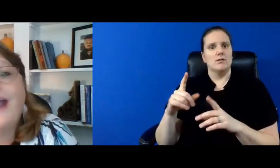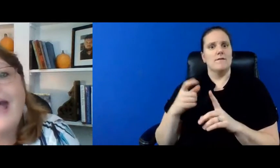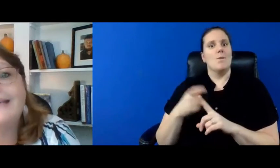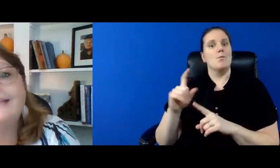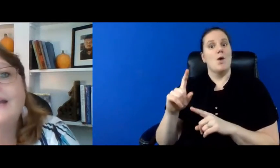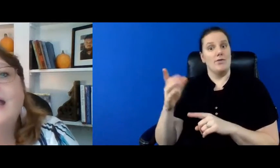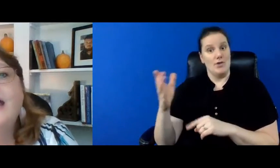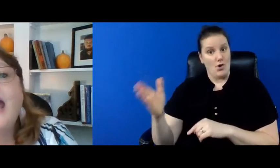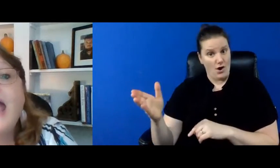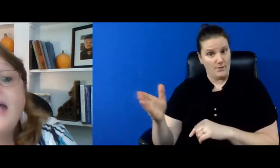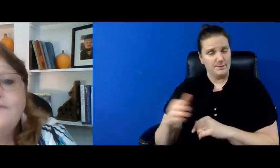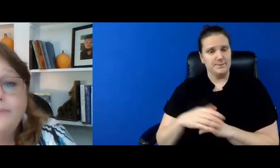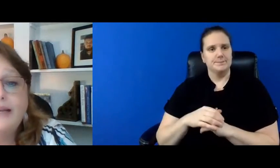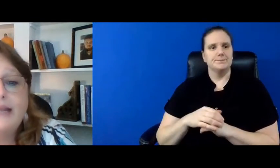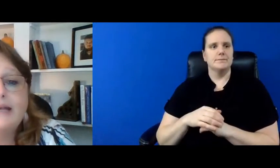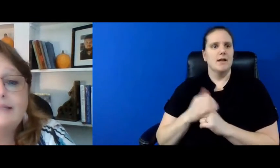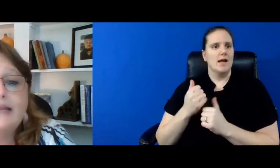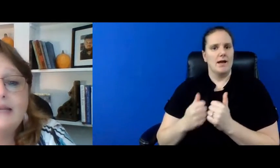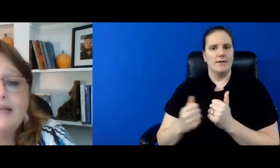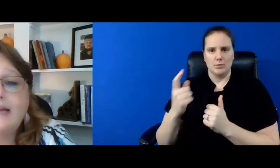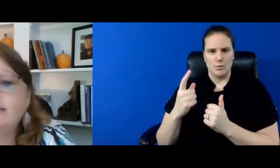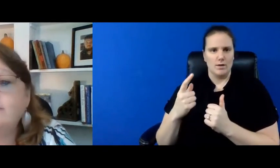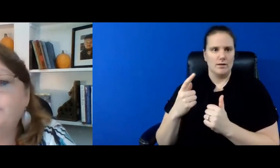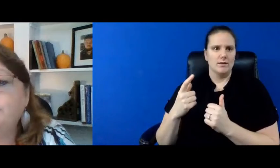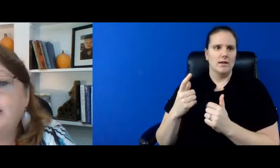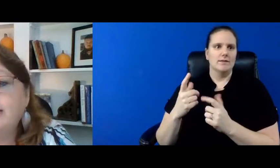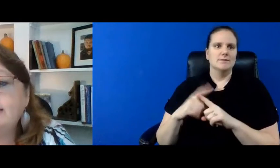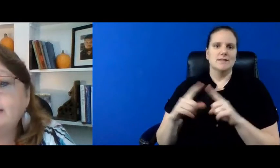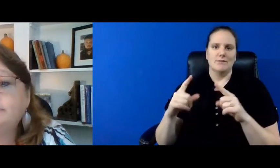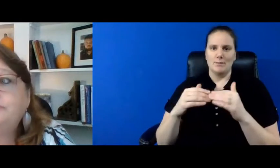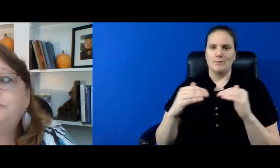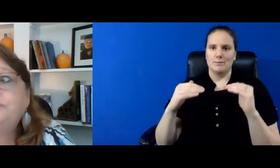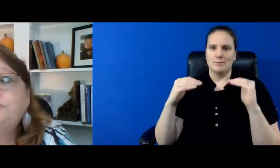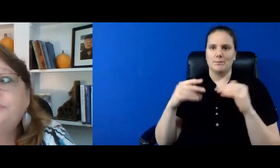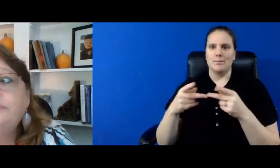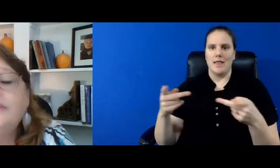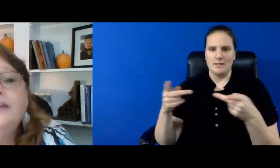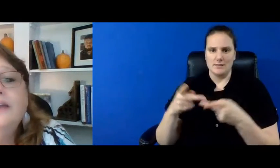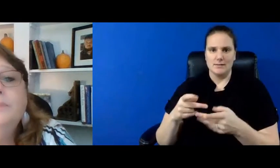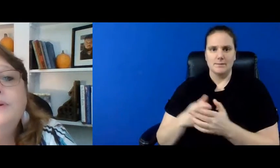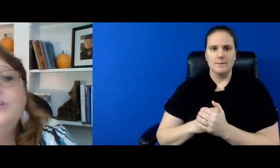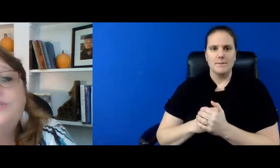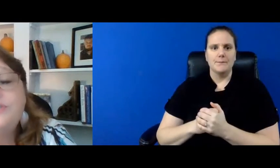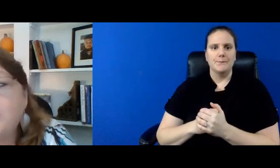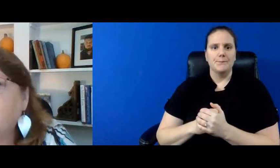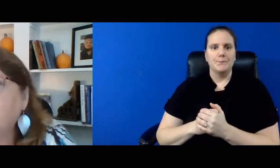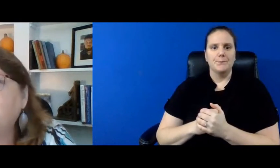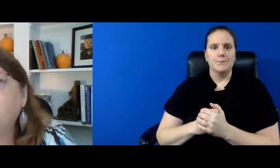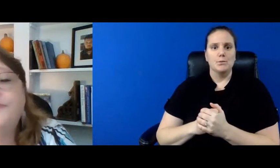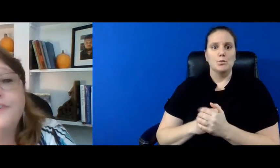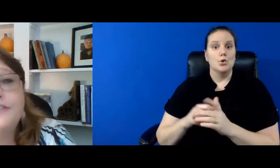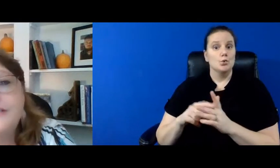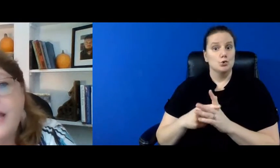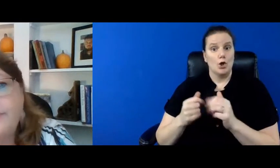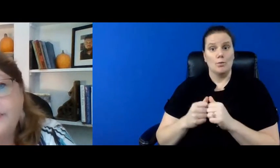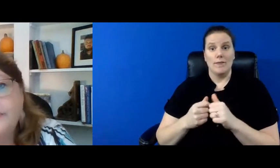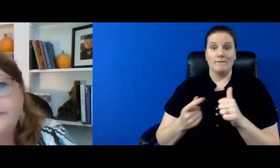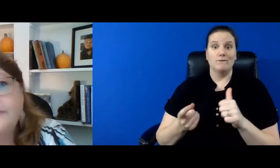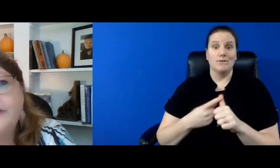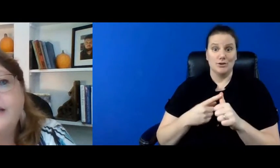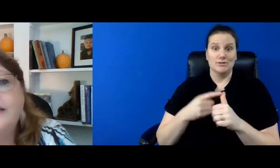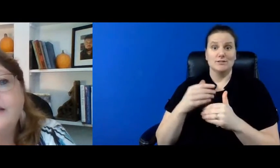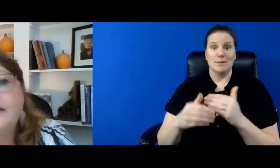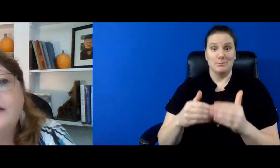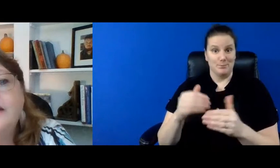where they're at everybody has is at a different place but you start with the first step